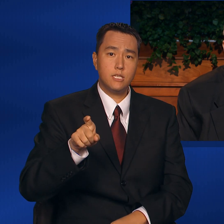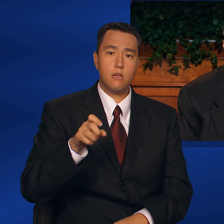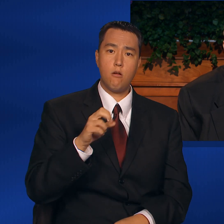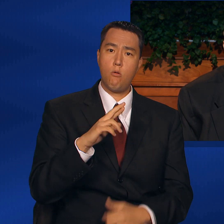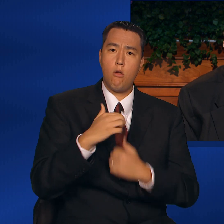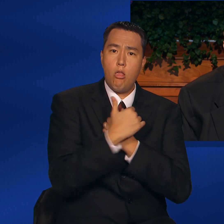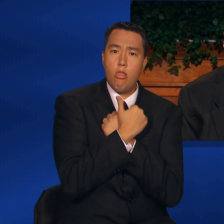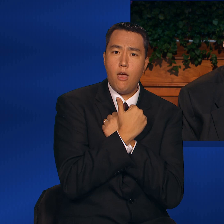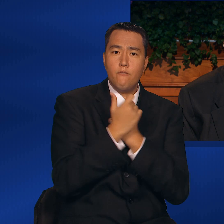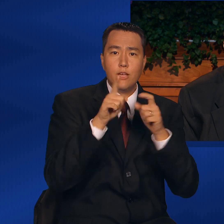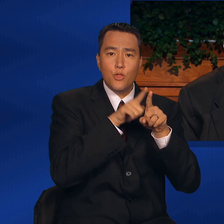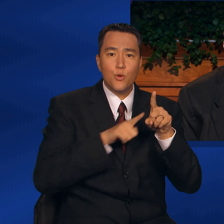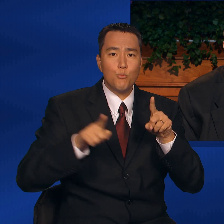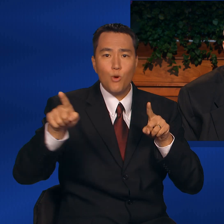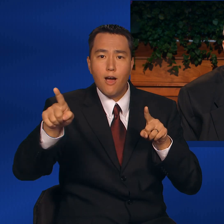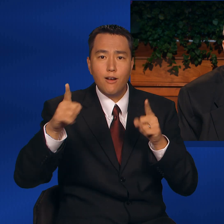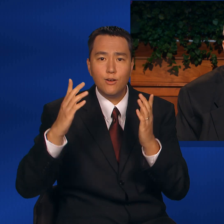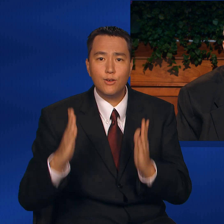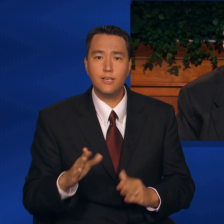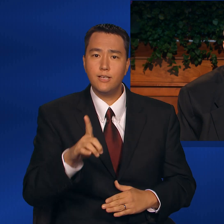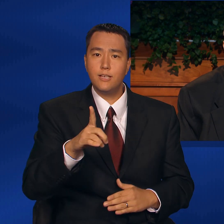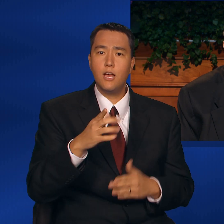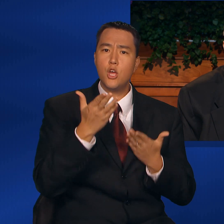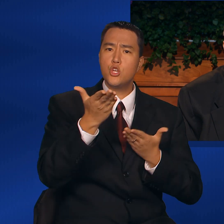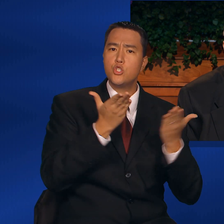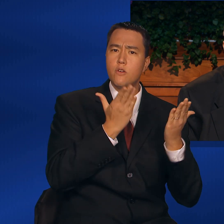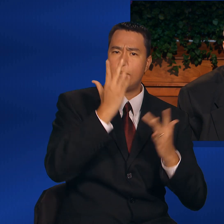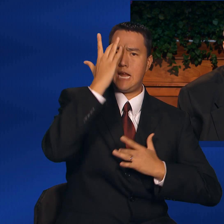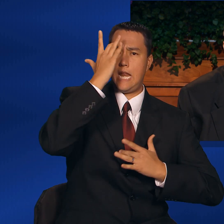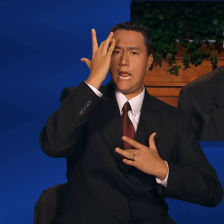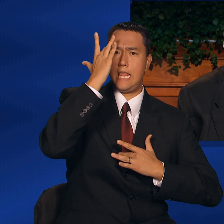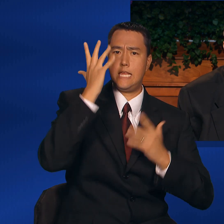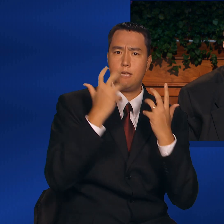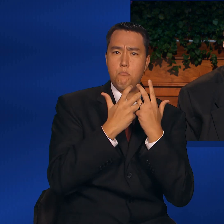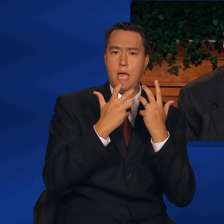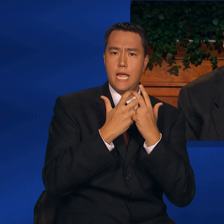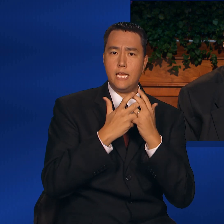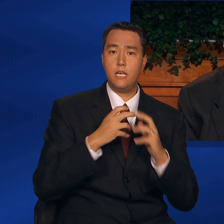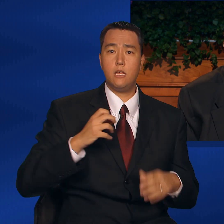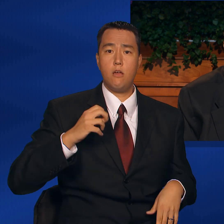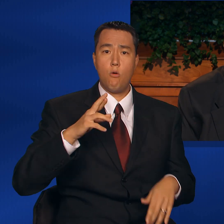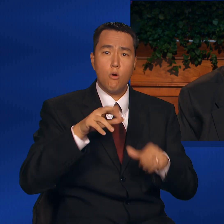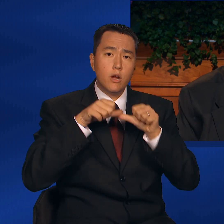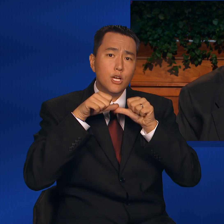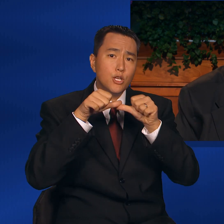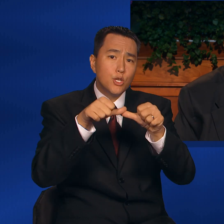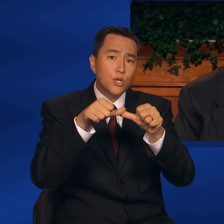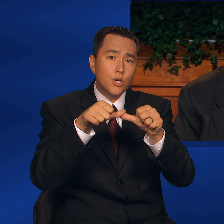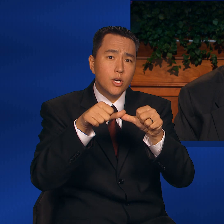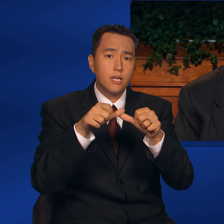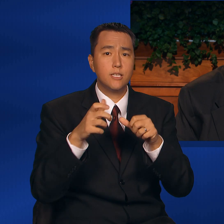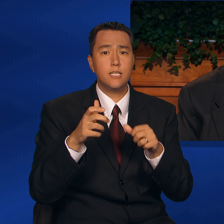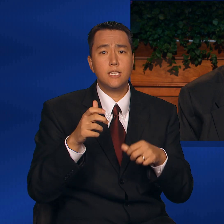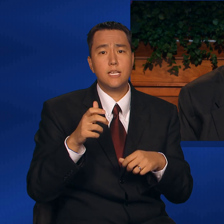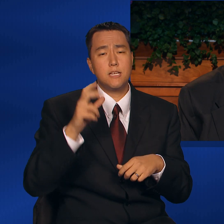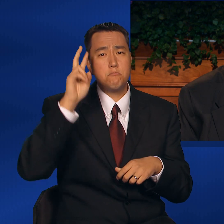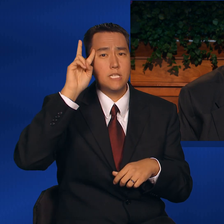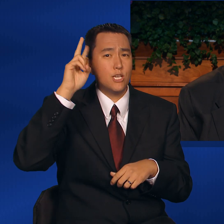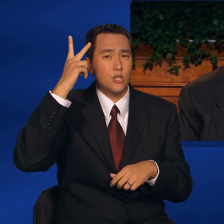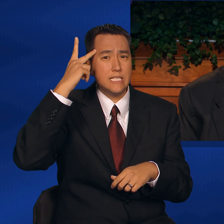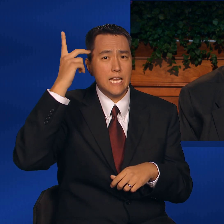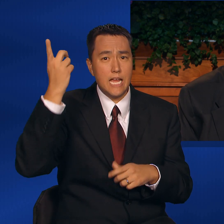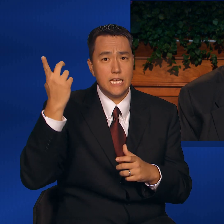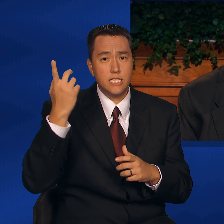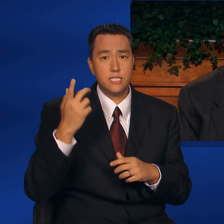loving the prodigal, serving an alien companion, enduring misunderstandings,